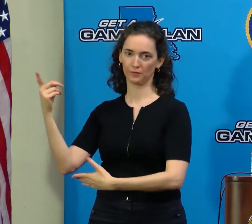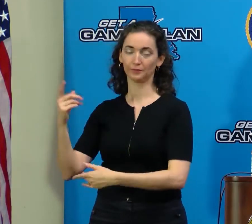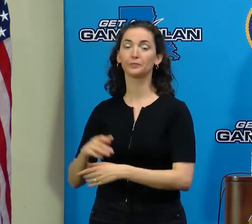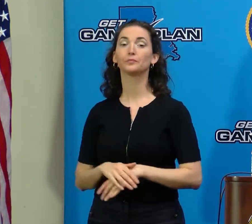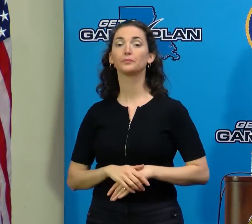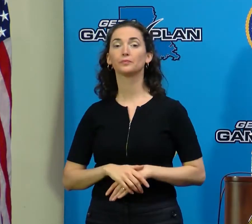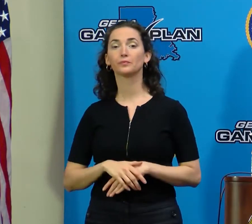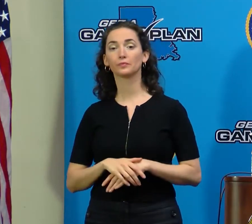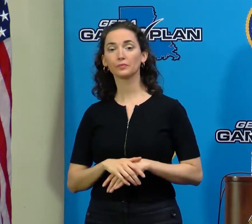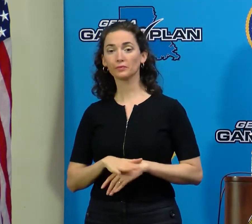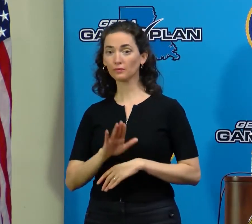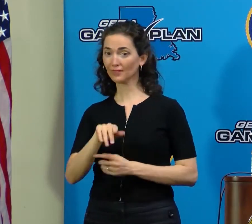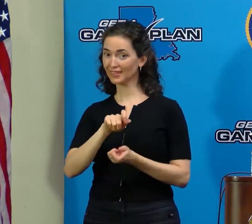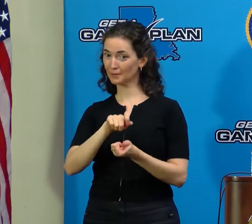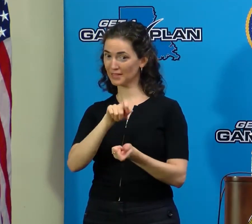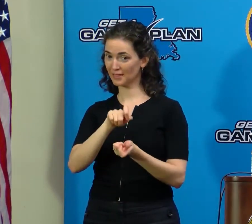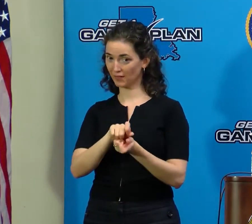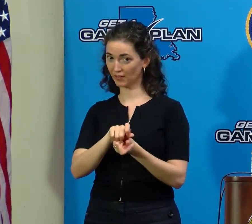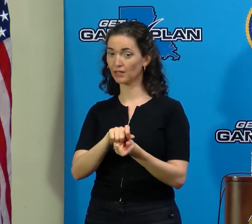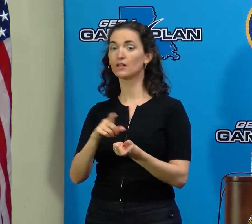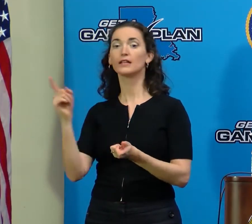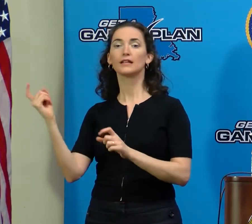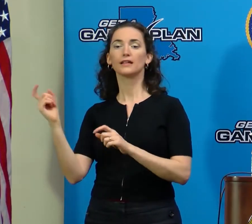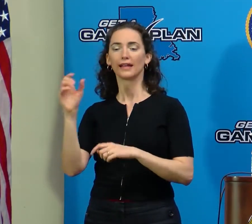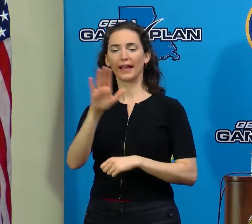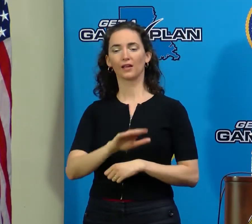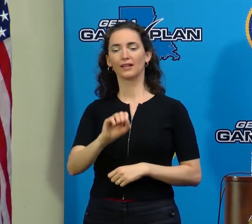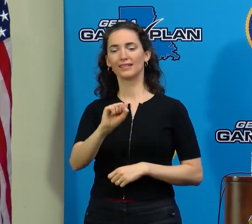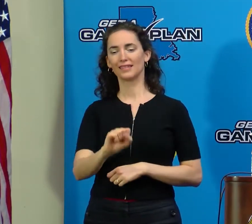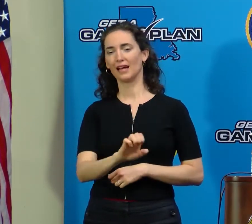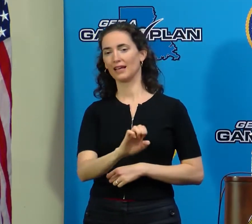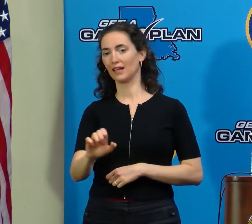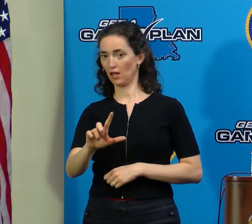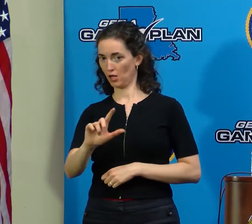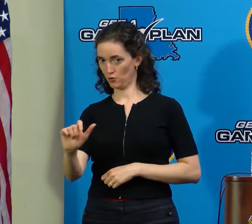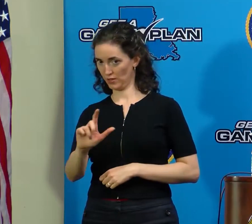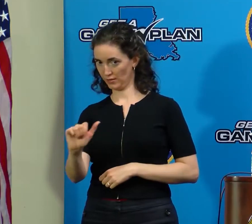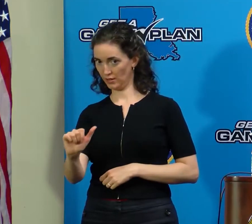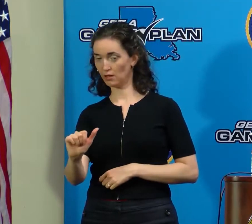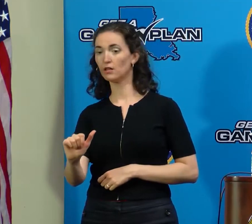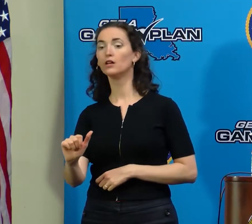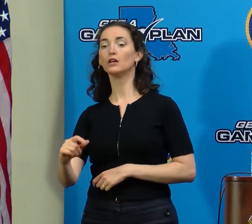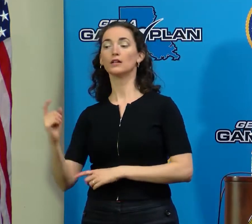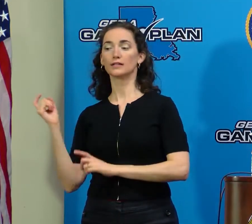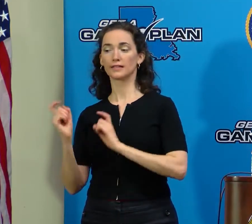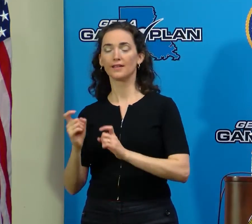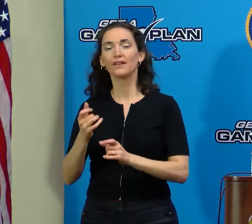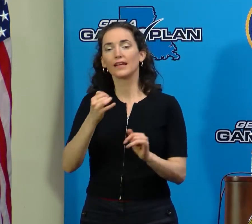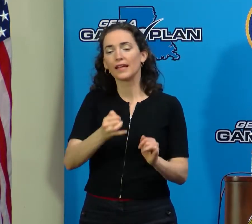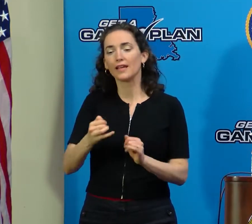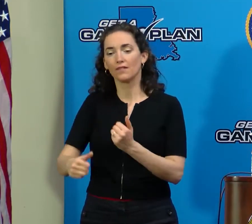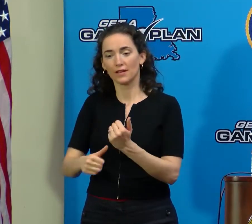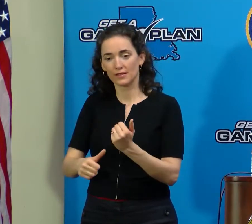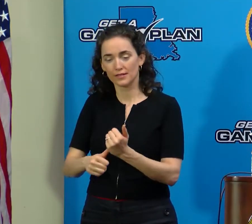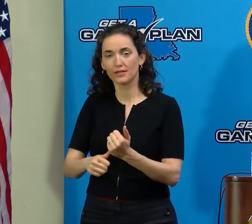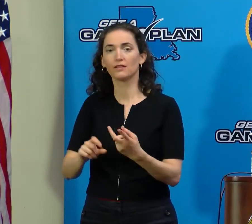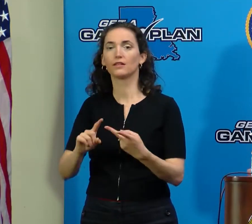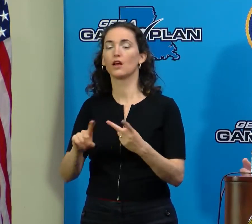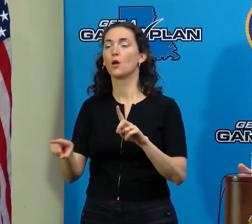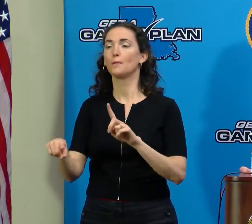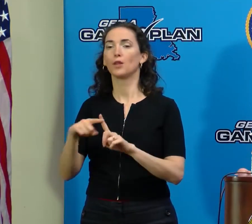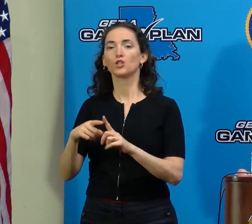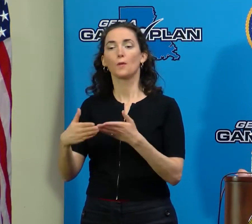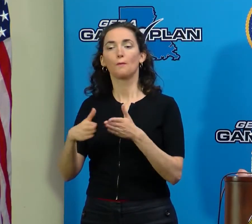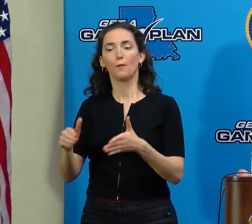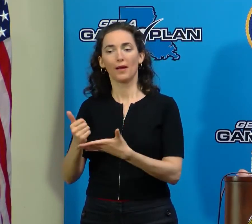Specifically, he granted to southeast Louisiana individual assistance and public assistance as well as category A,